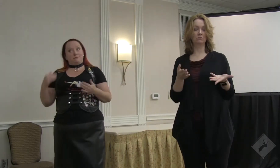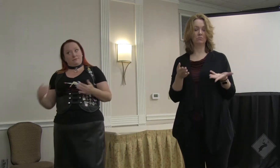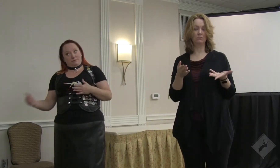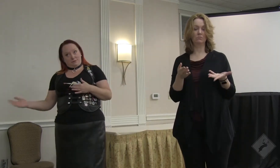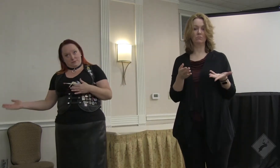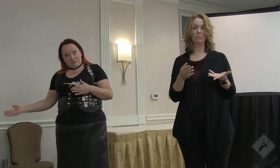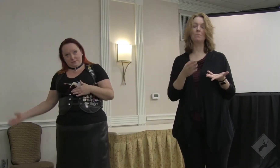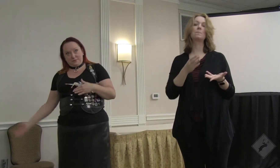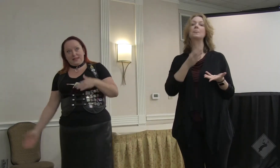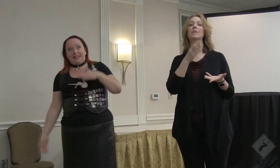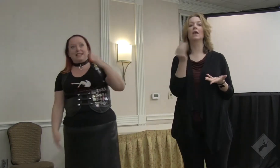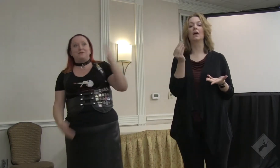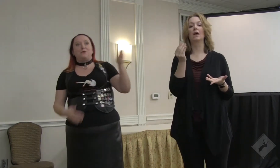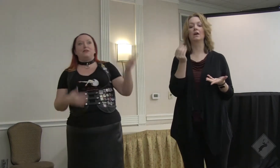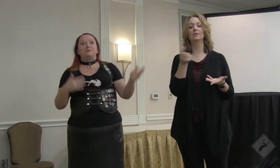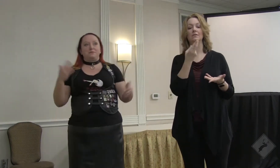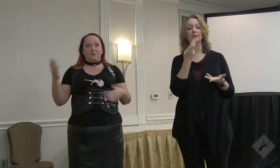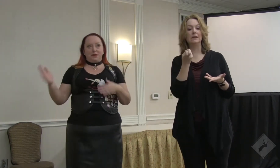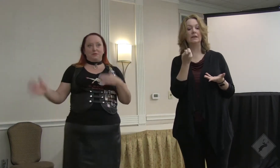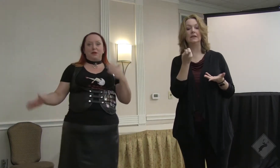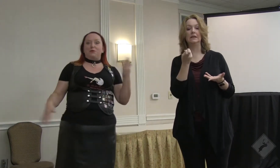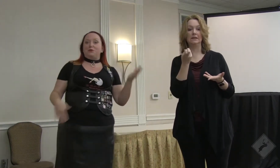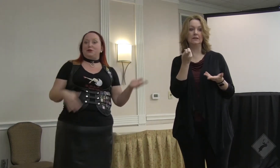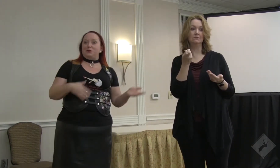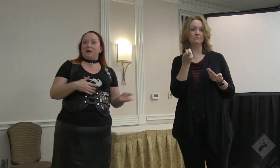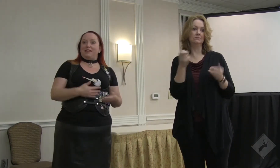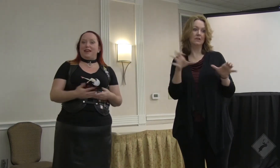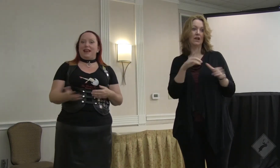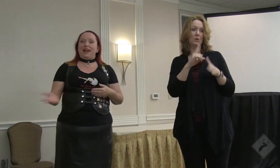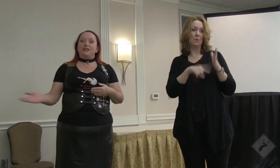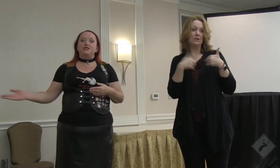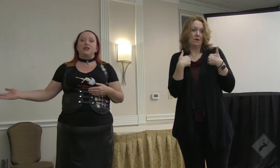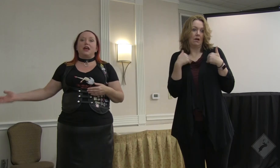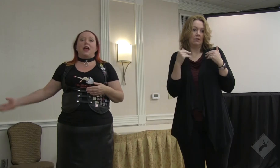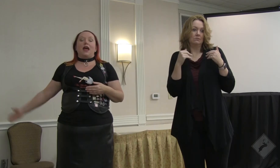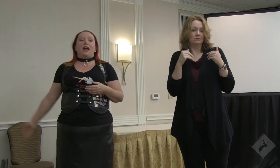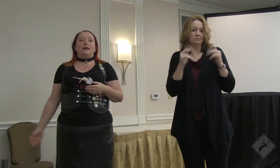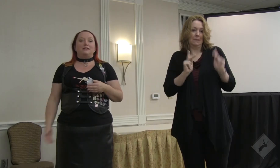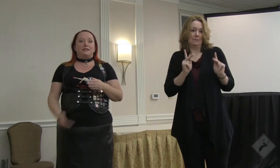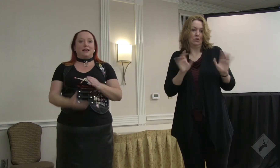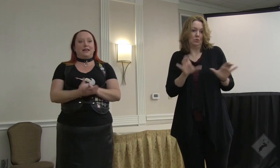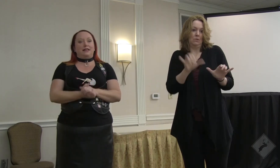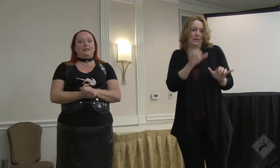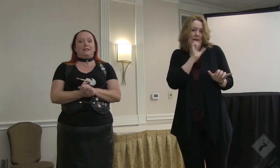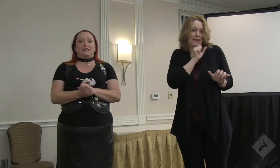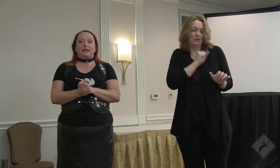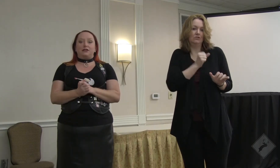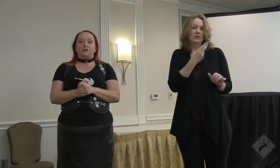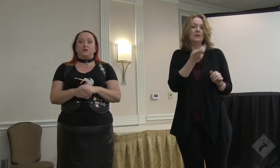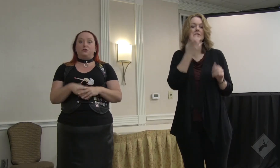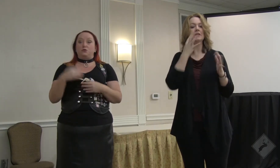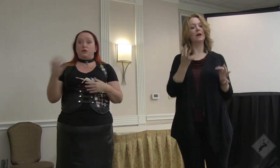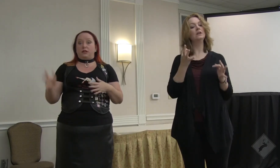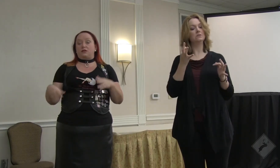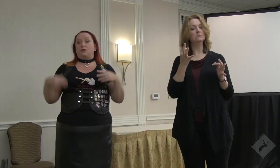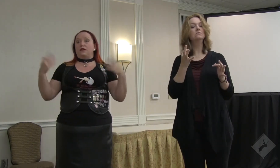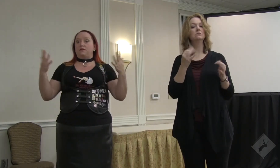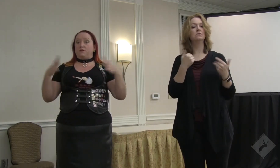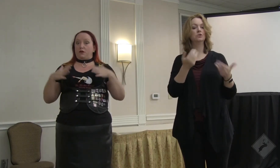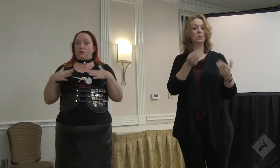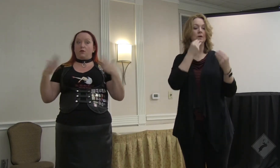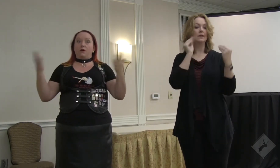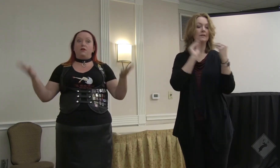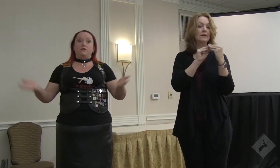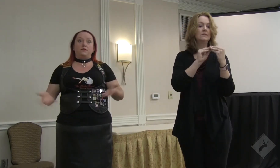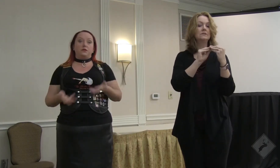he did what young people will do at that age. And he decided to kiss her